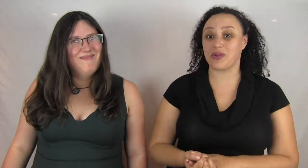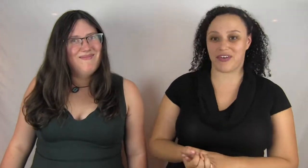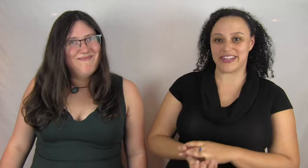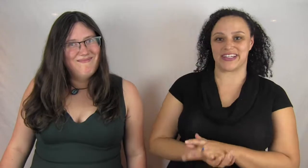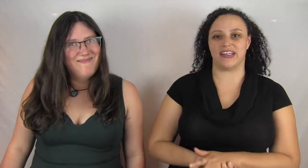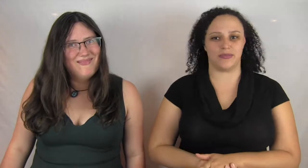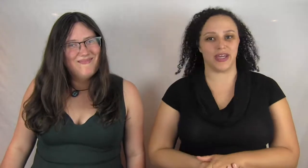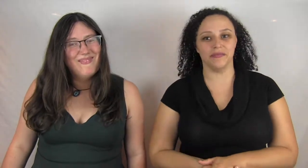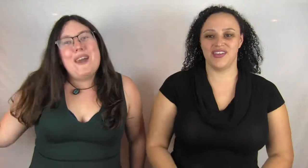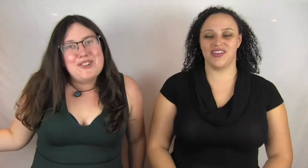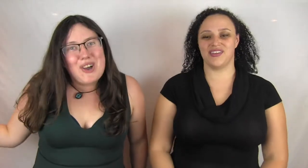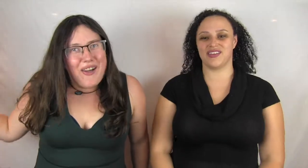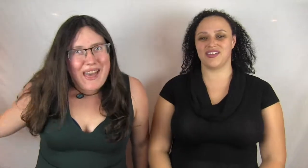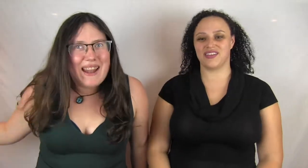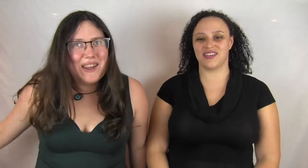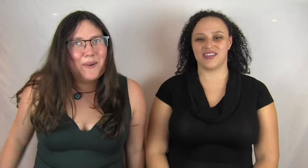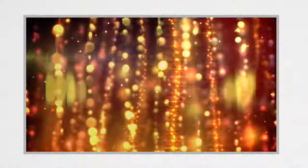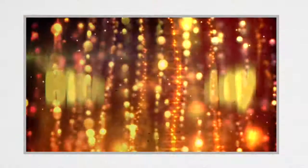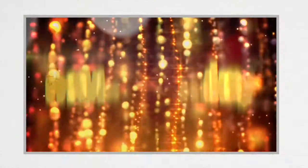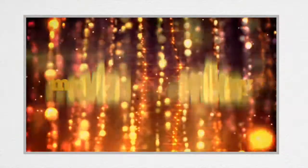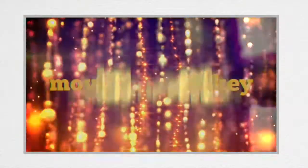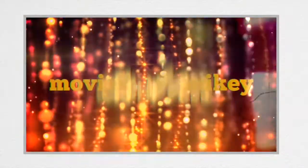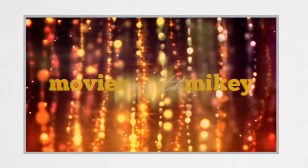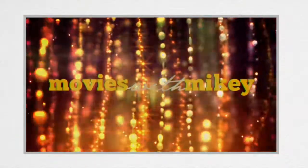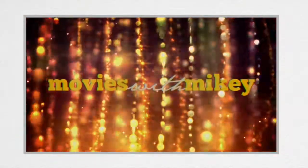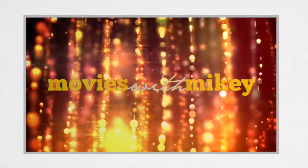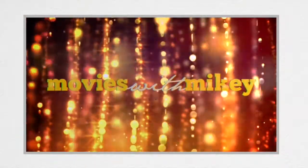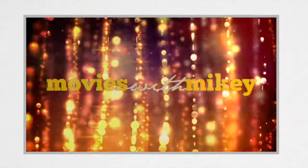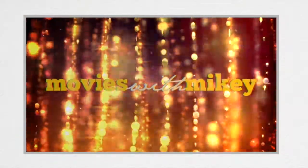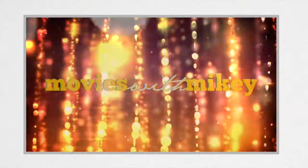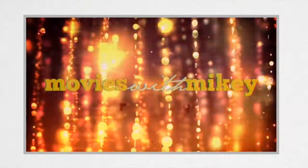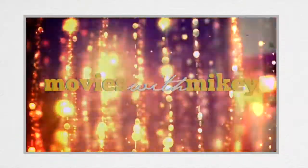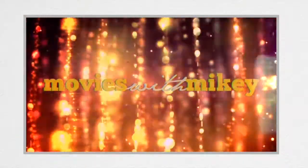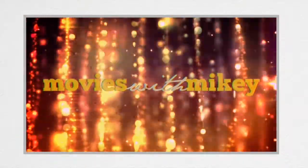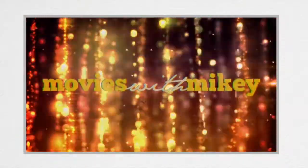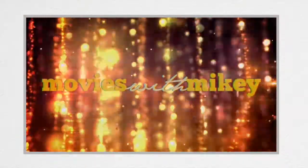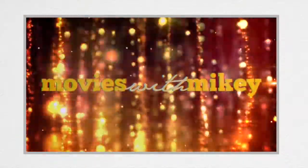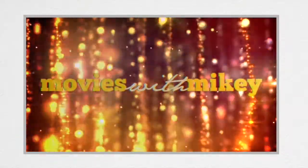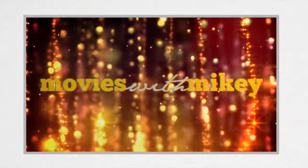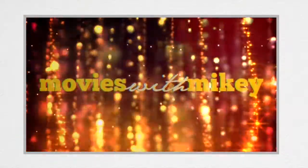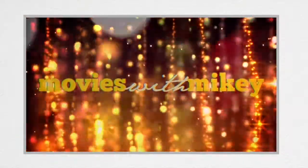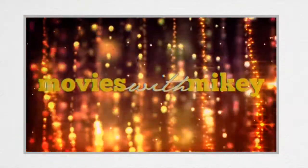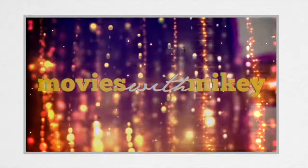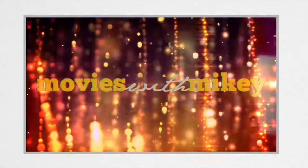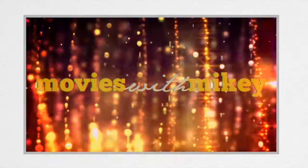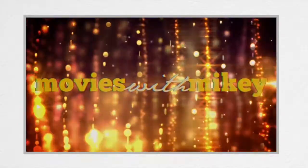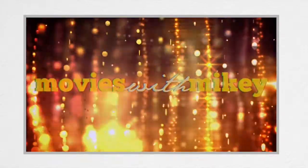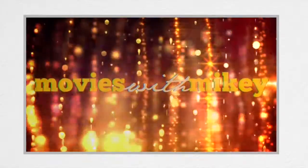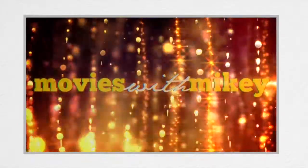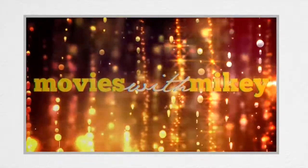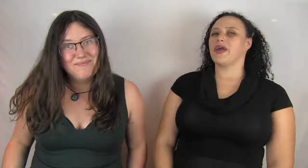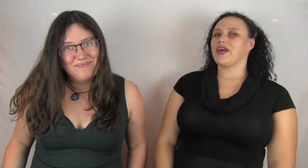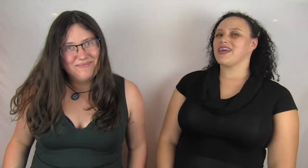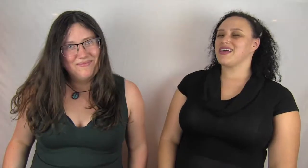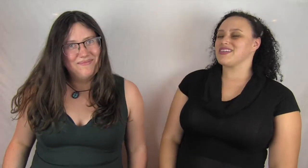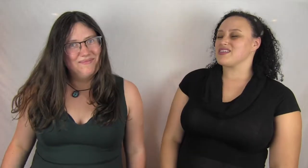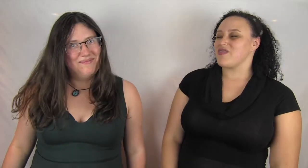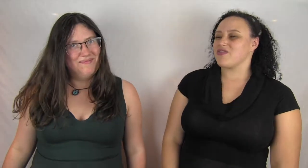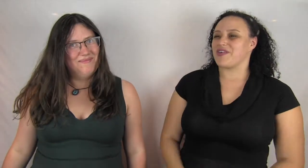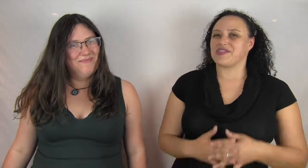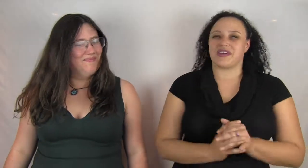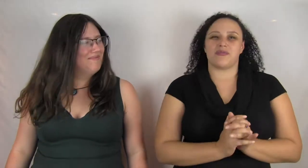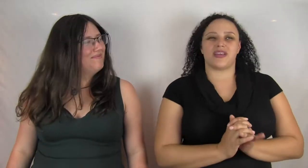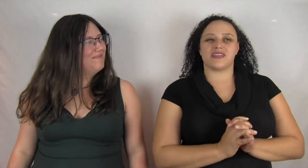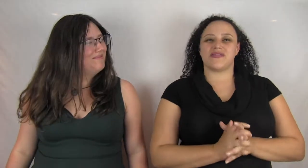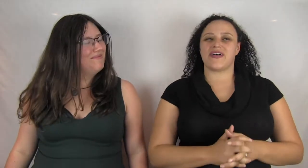absolutely fascinating to me. Which, on that note, if you haven't seen the Movies with Mikey video, The Batman Question, watch that video. Where I think